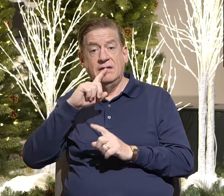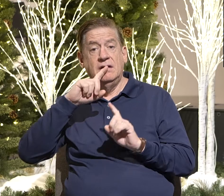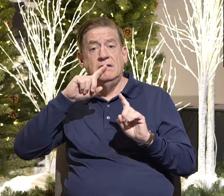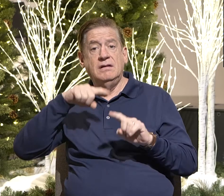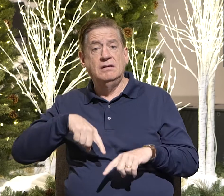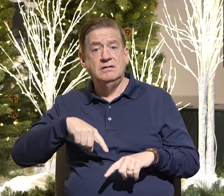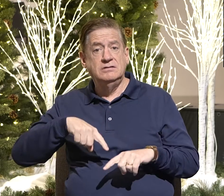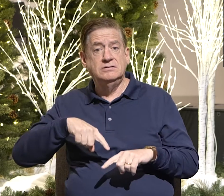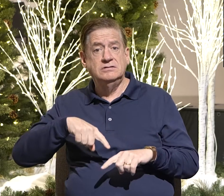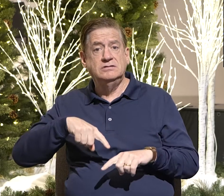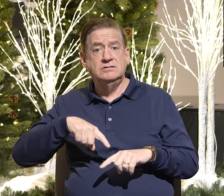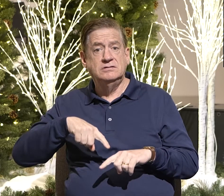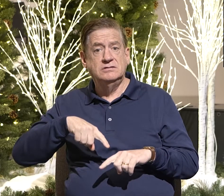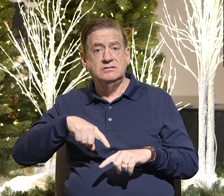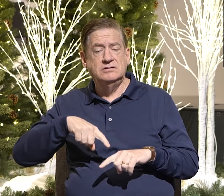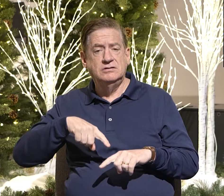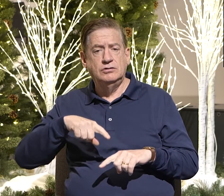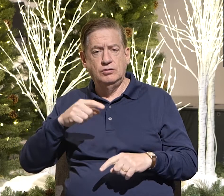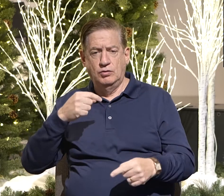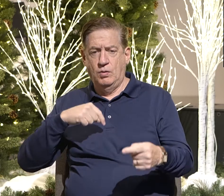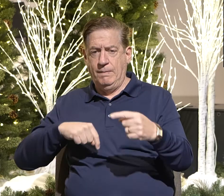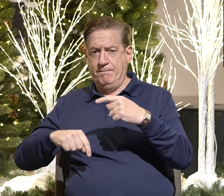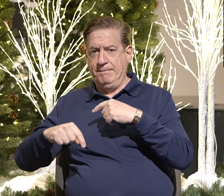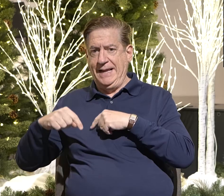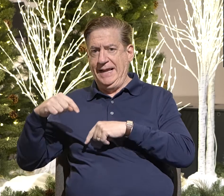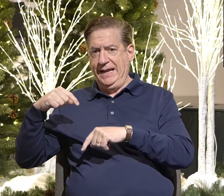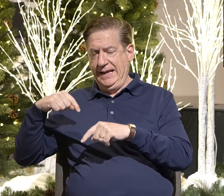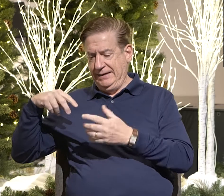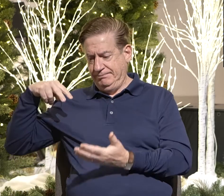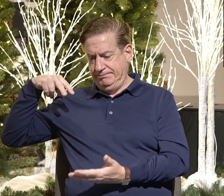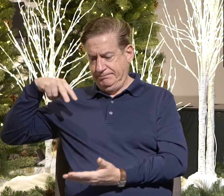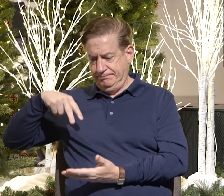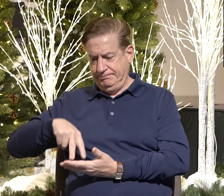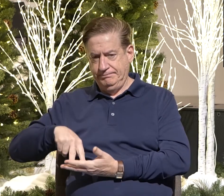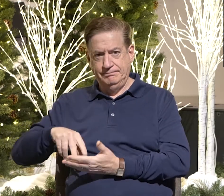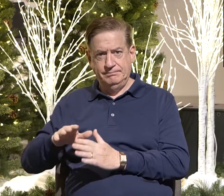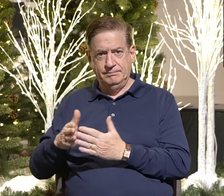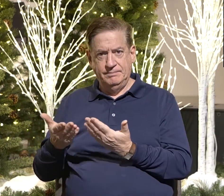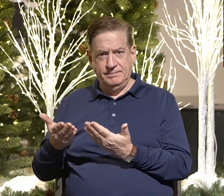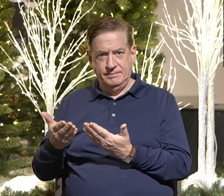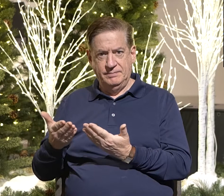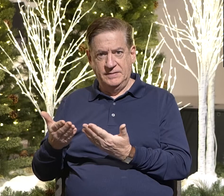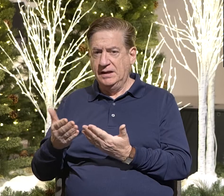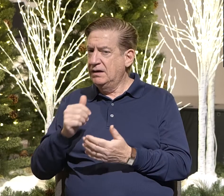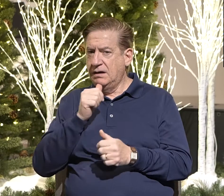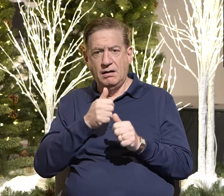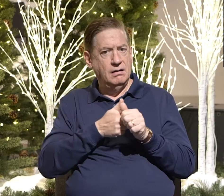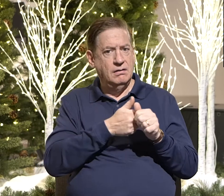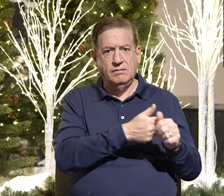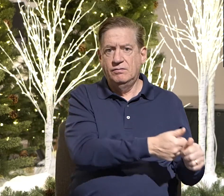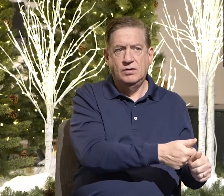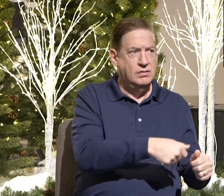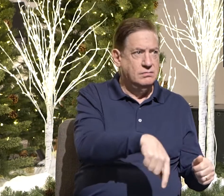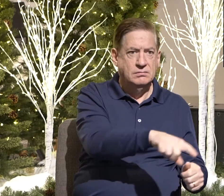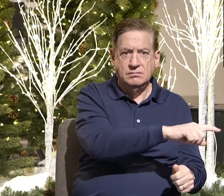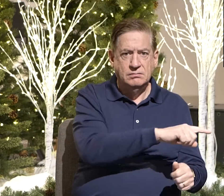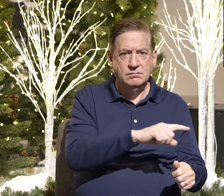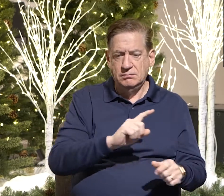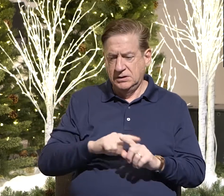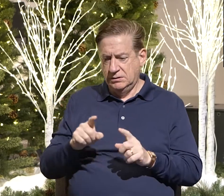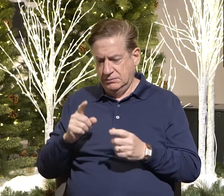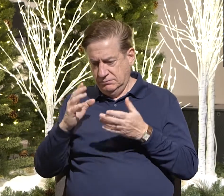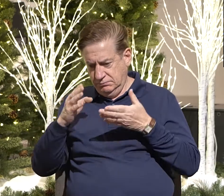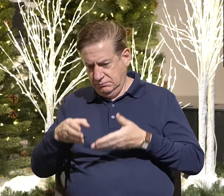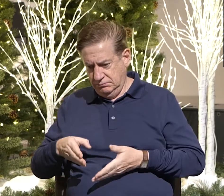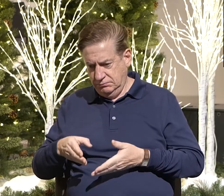is to go back. So, I'm going grab your pens for me. I know all the blanks should be filled